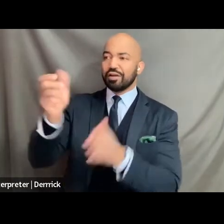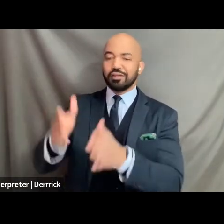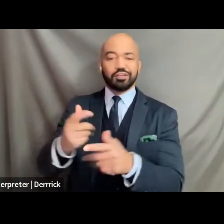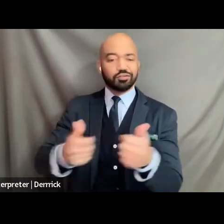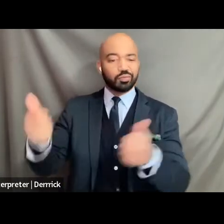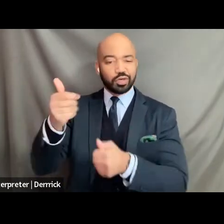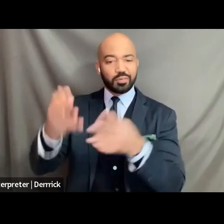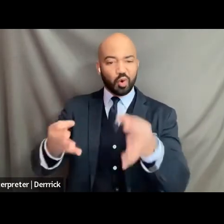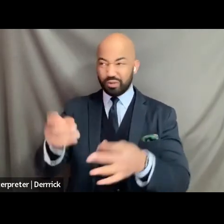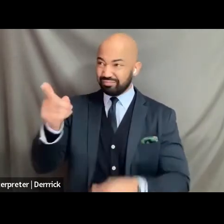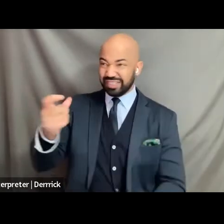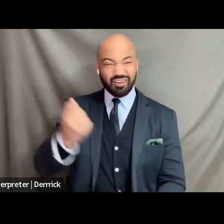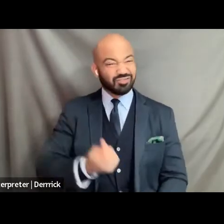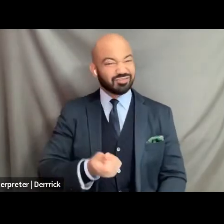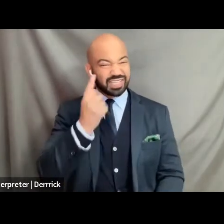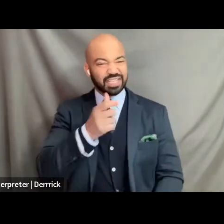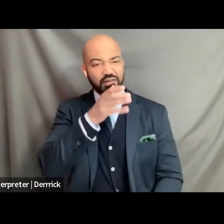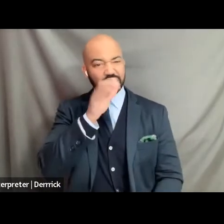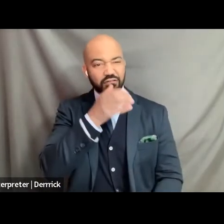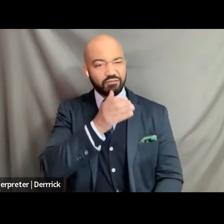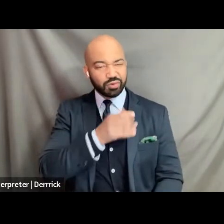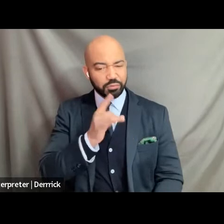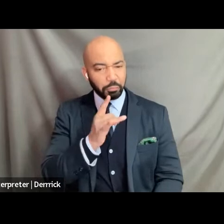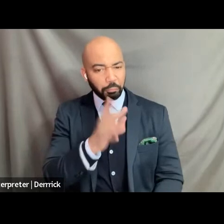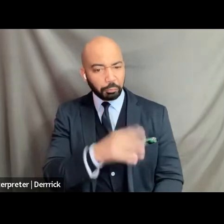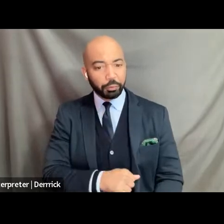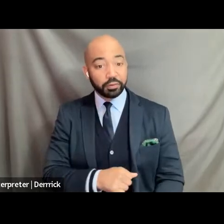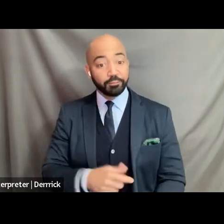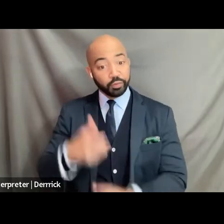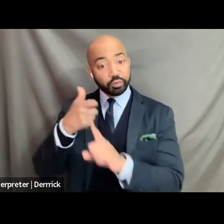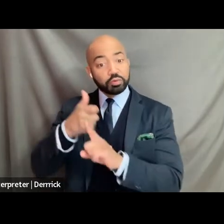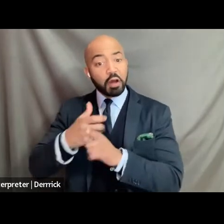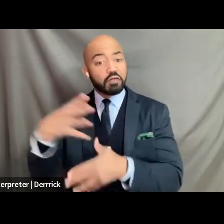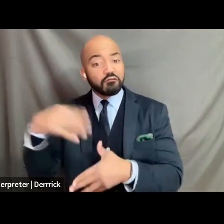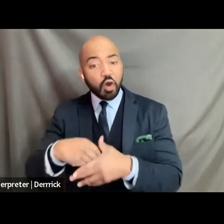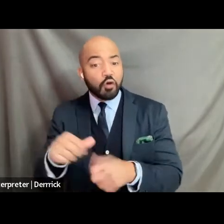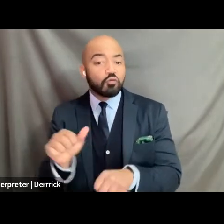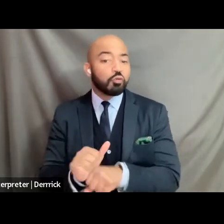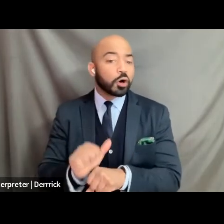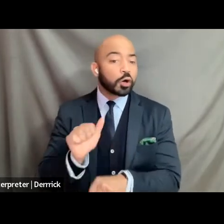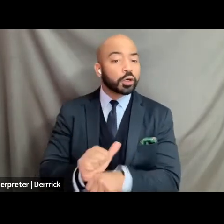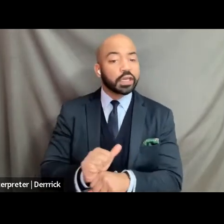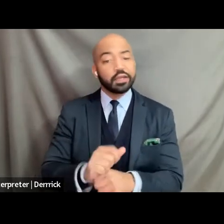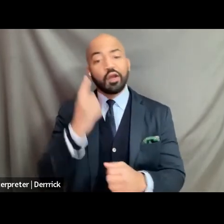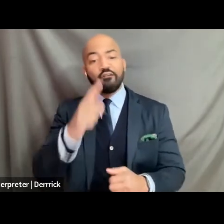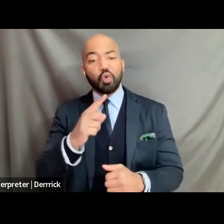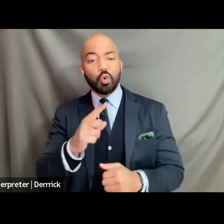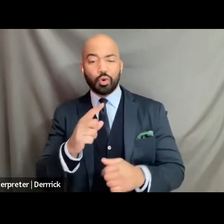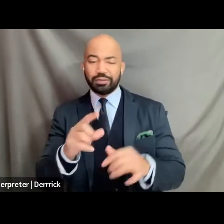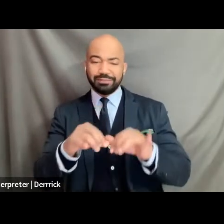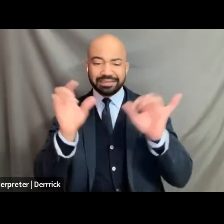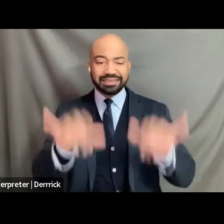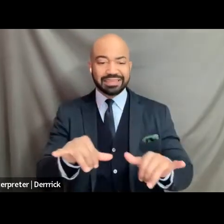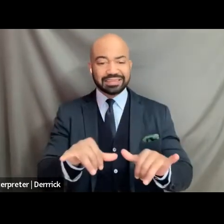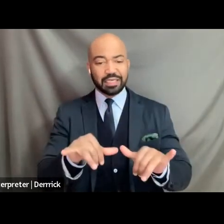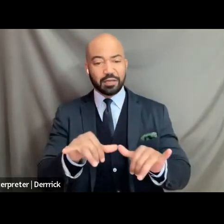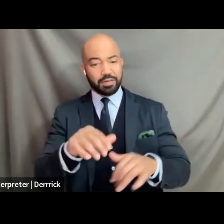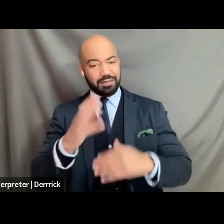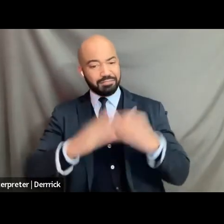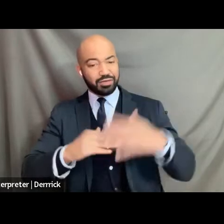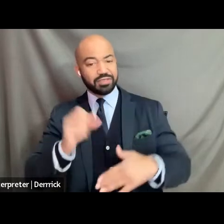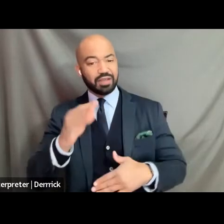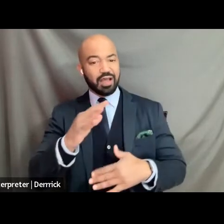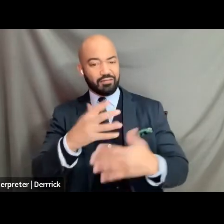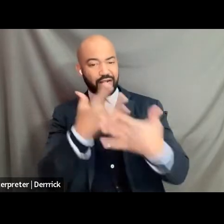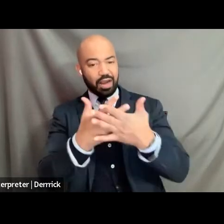jackson's work on uh you know uh institutions and facilities of incarceration from judge